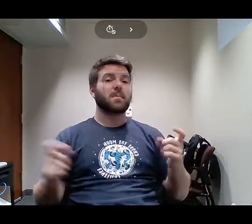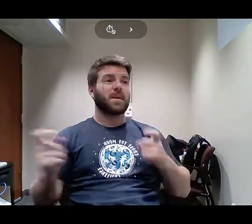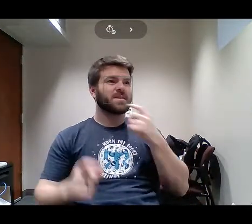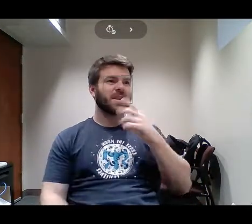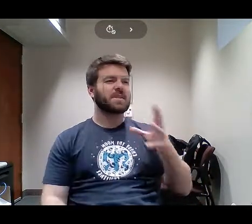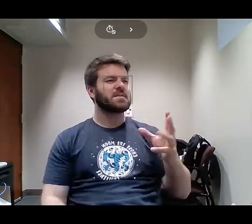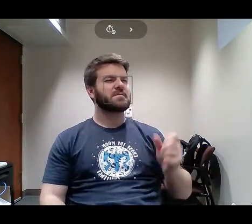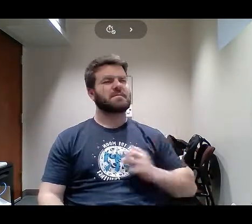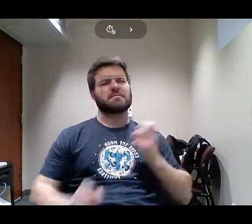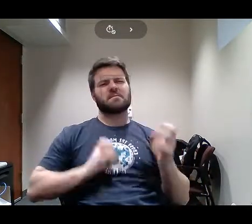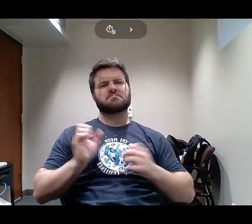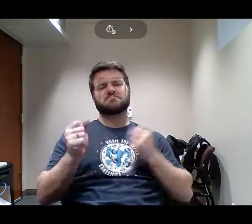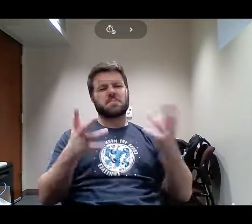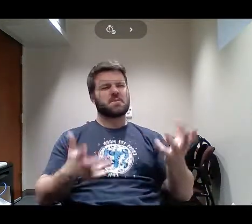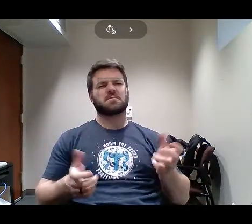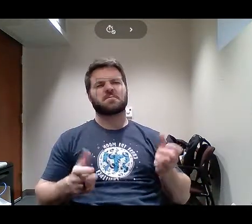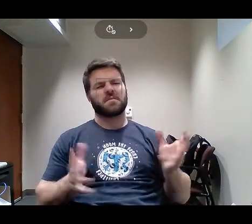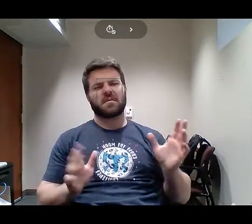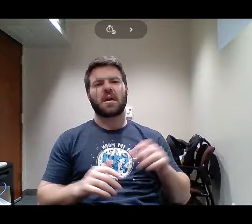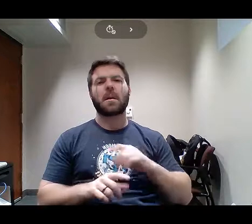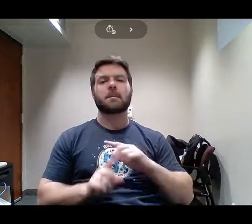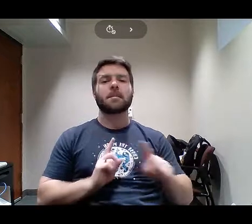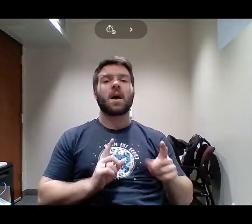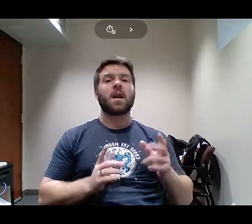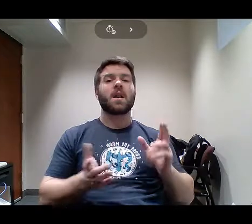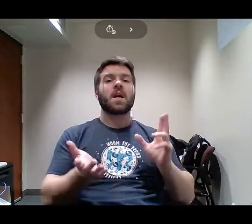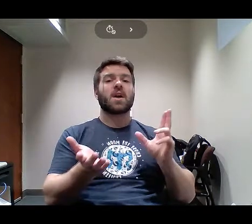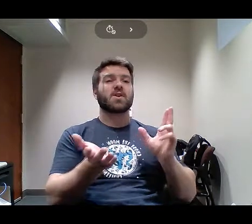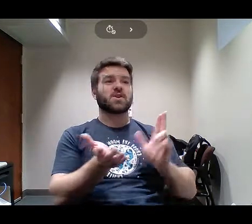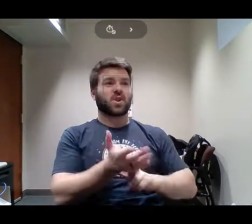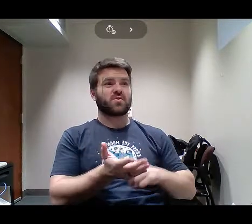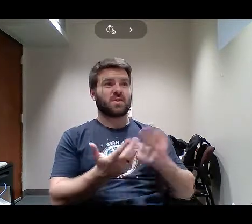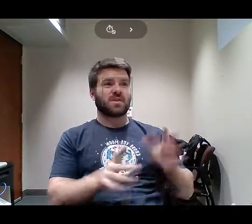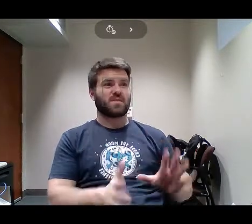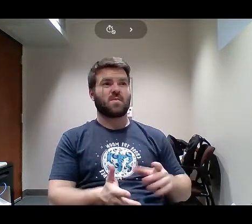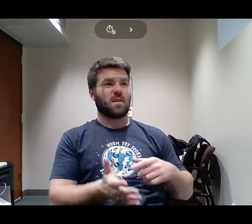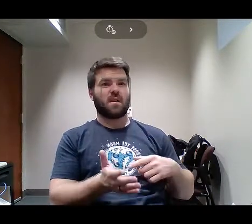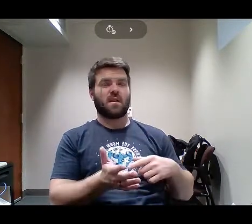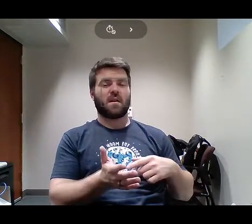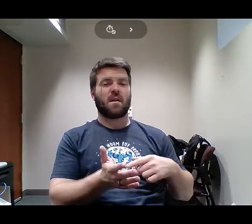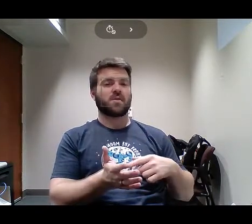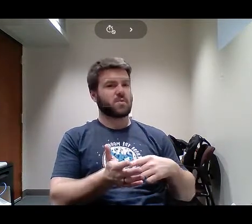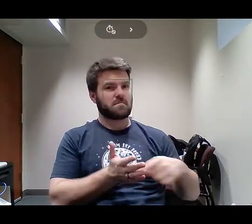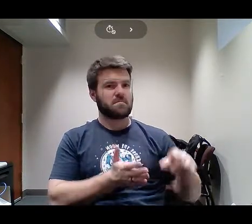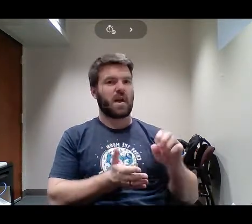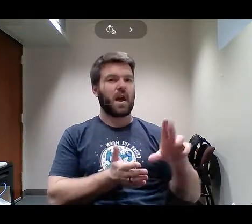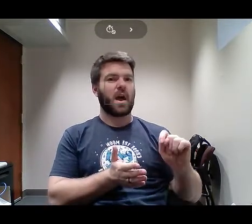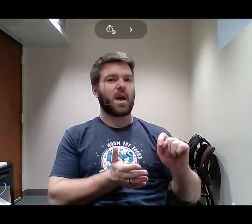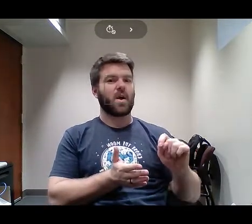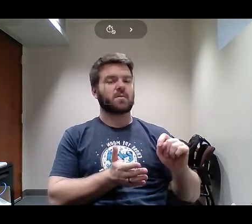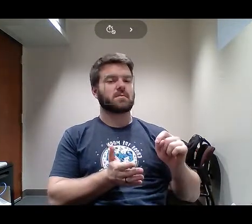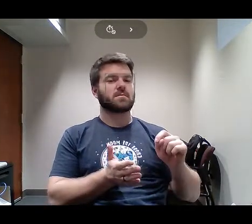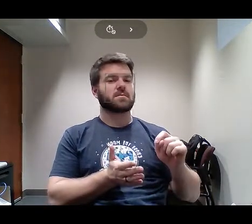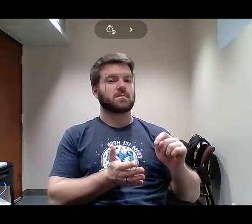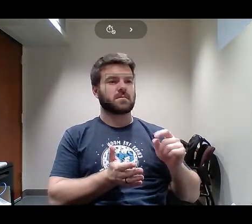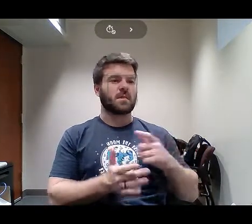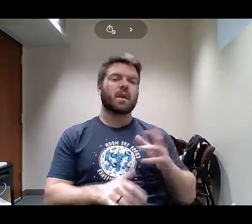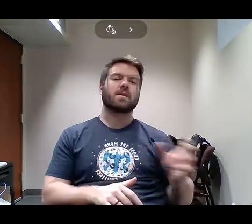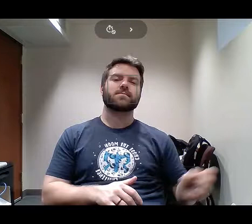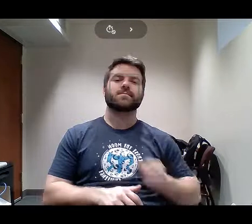But since they didn't want to pay off the contract, they put me on a talk show in Baltimore. And the moment I sat down on that show, the moment I